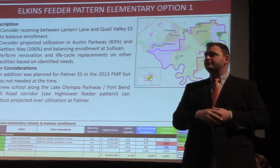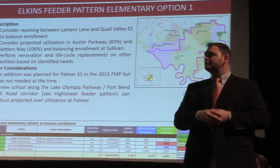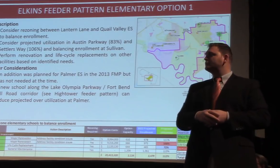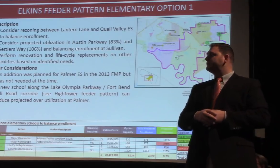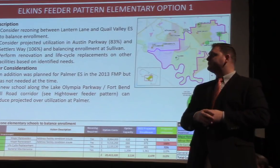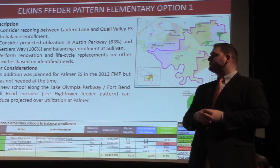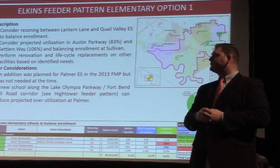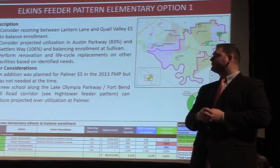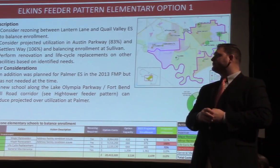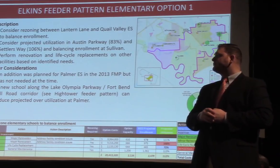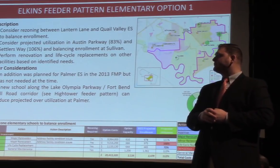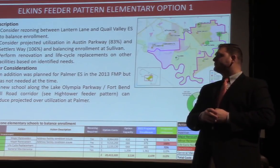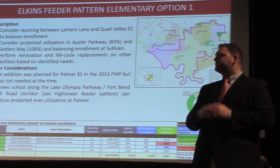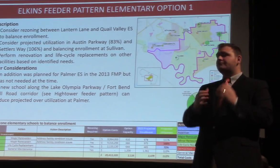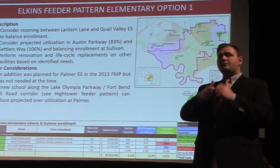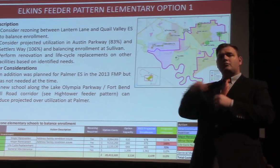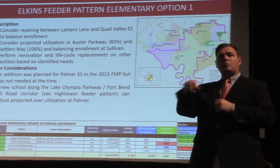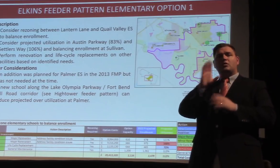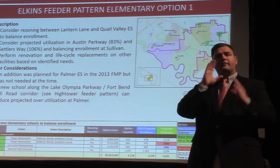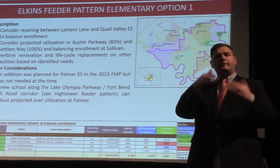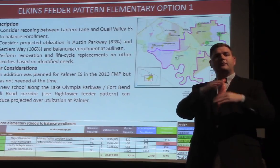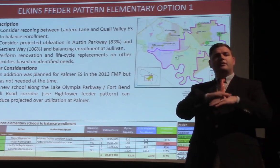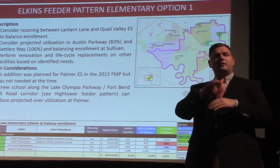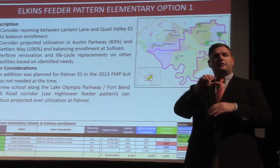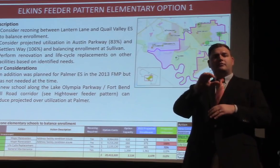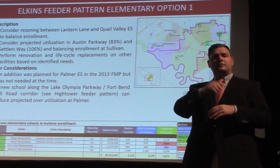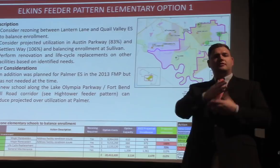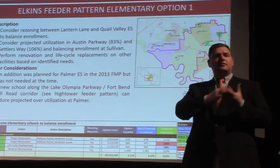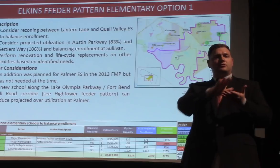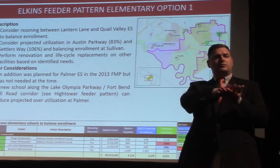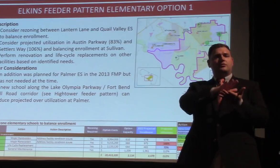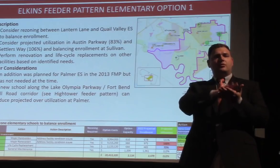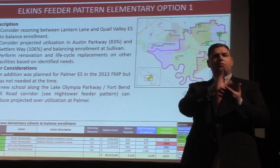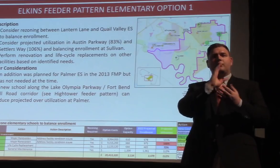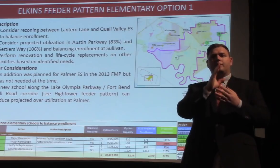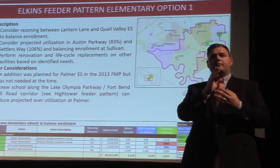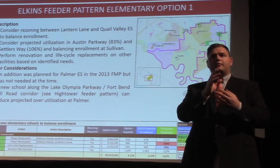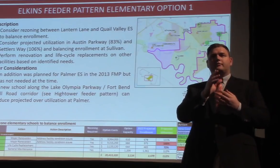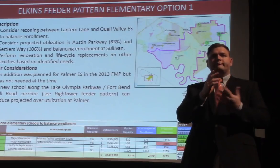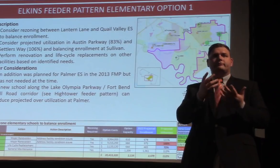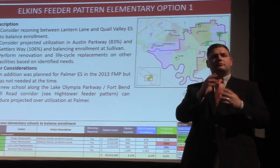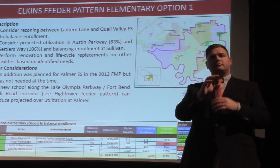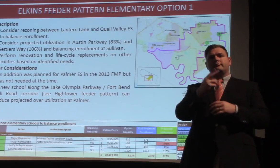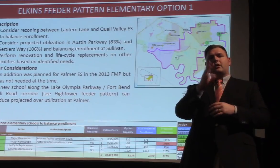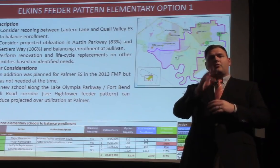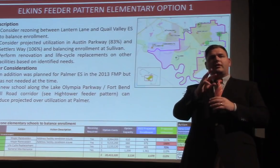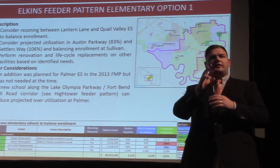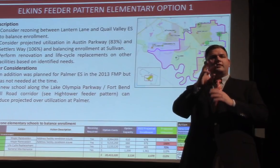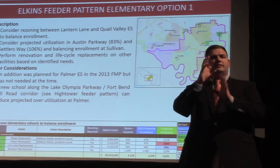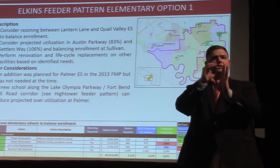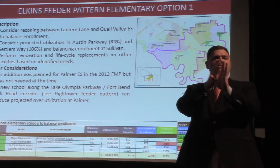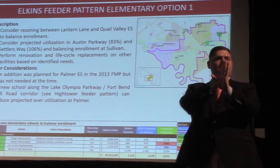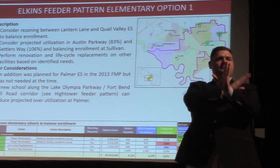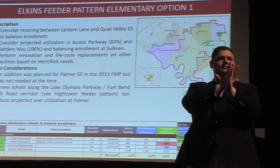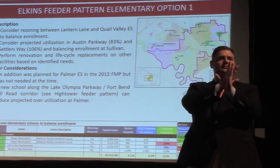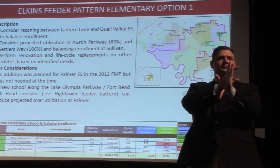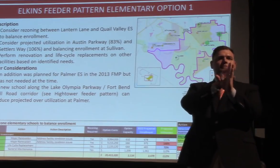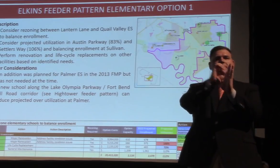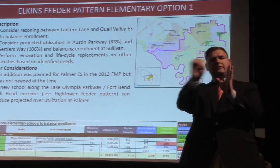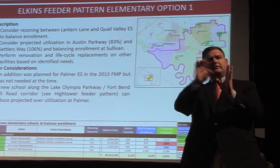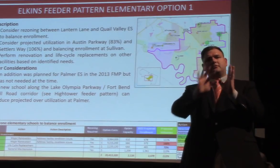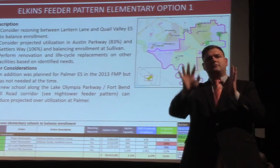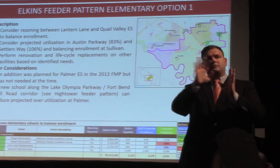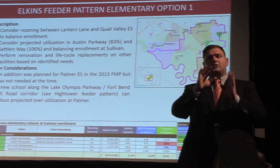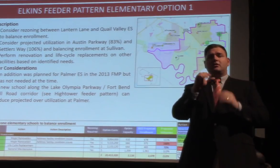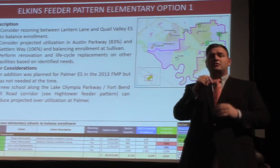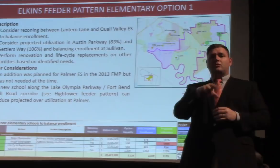So most of these are going to focus on the facilities that are, that are north or east of six. So consider rezoning between Lantern Lane and Quail Valley